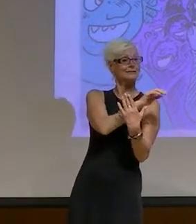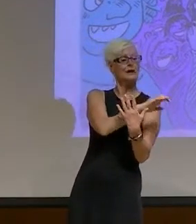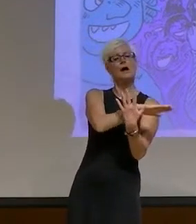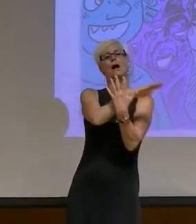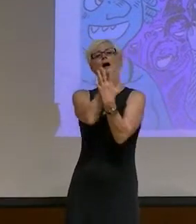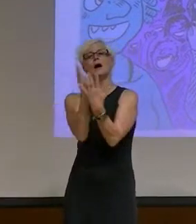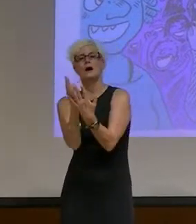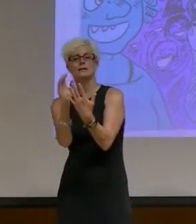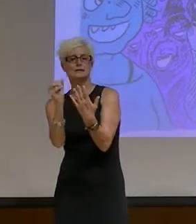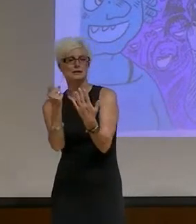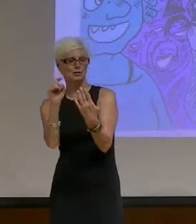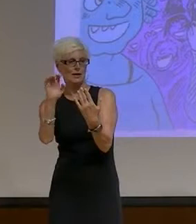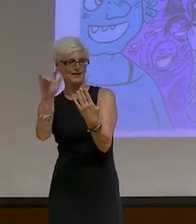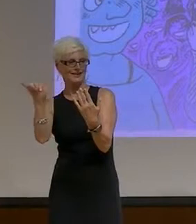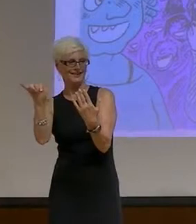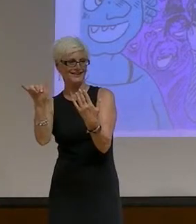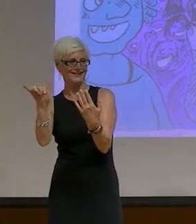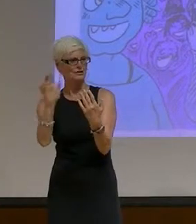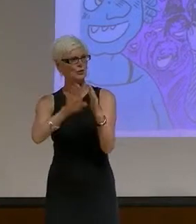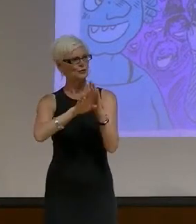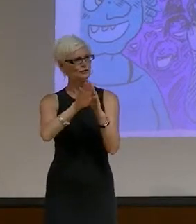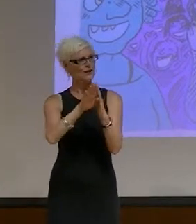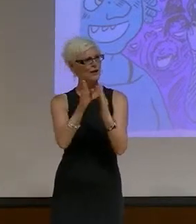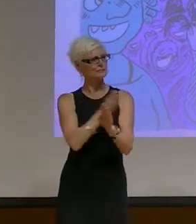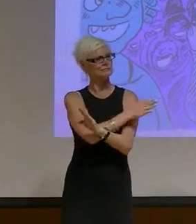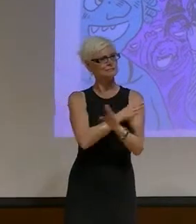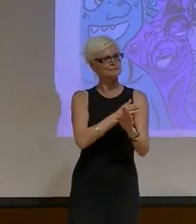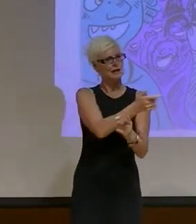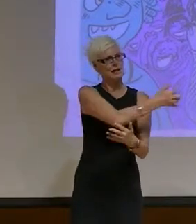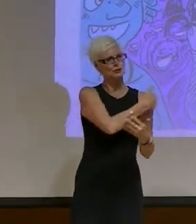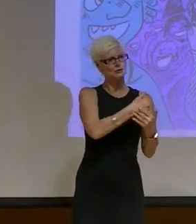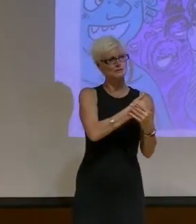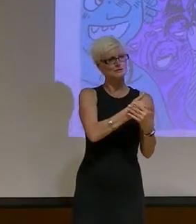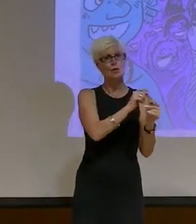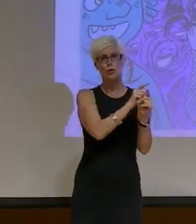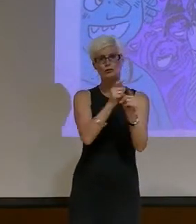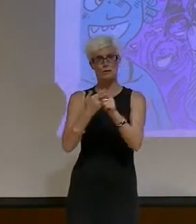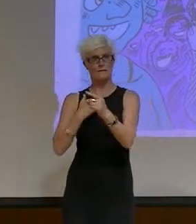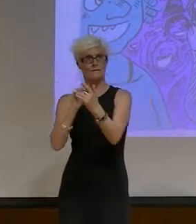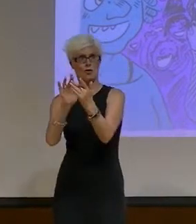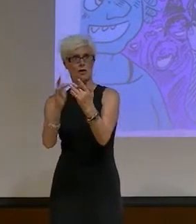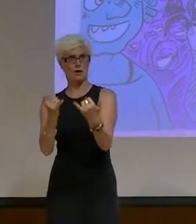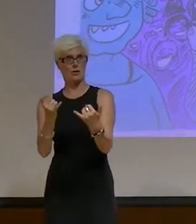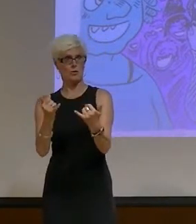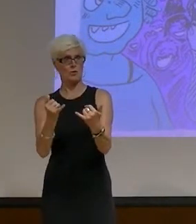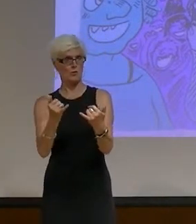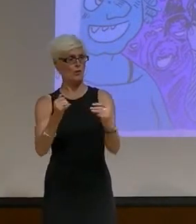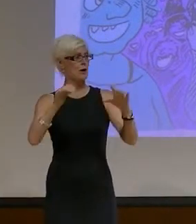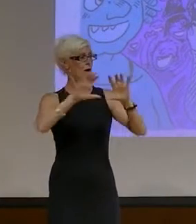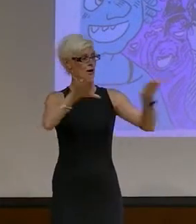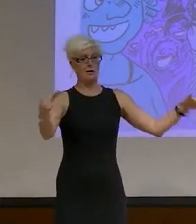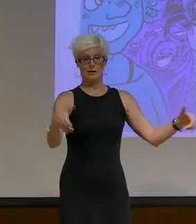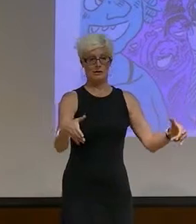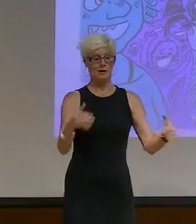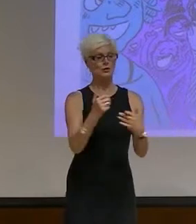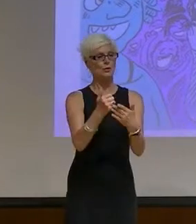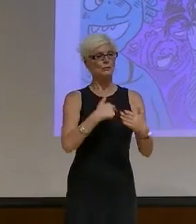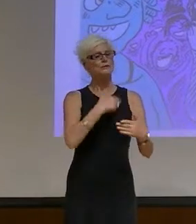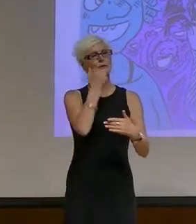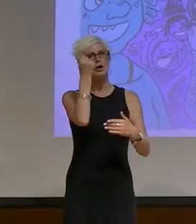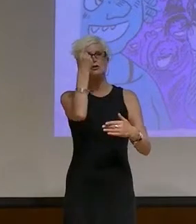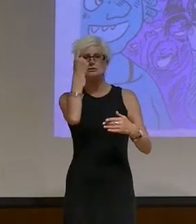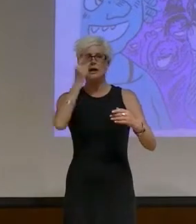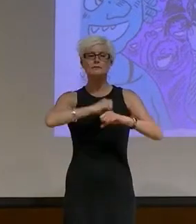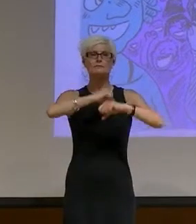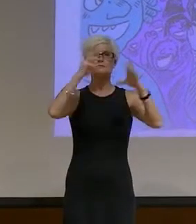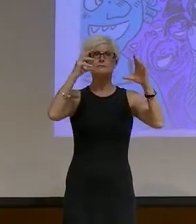archive of asexuality, in mind with the online materials that are already available, will help us to understand asexuality as broader